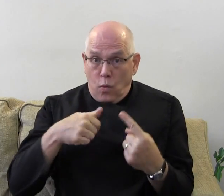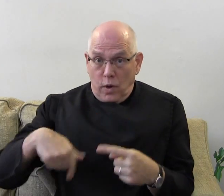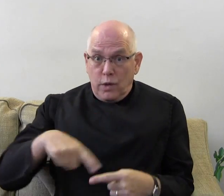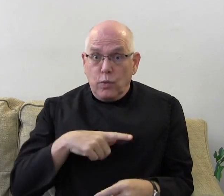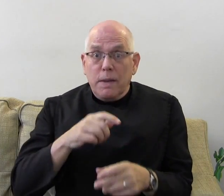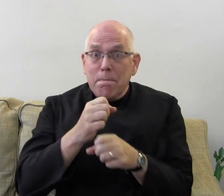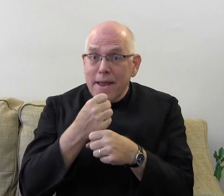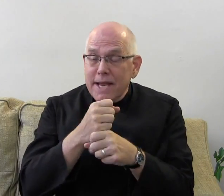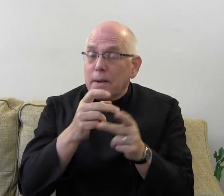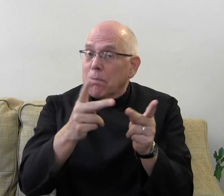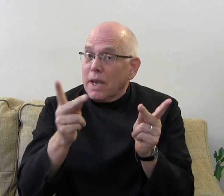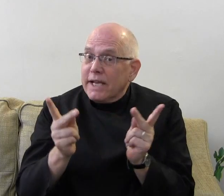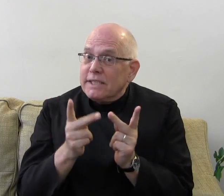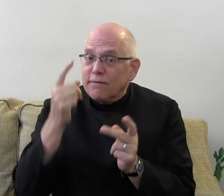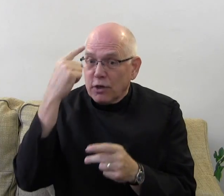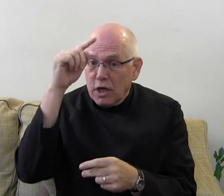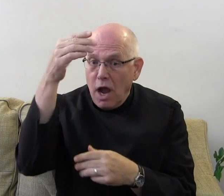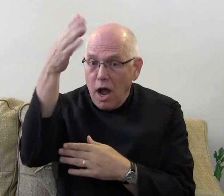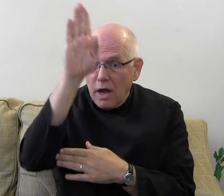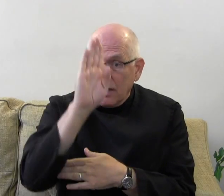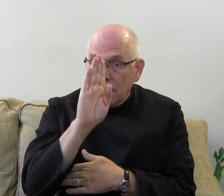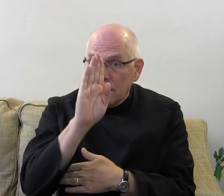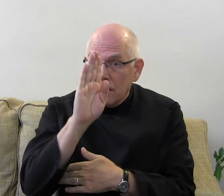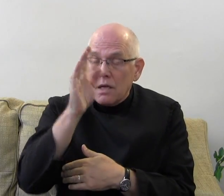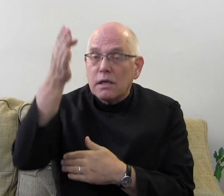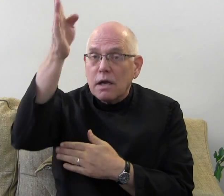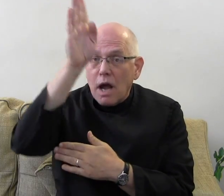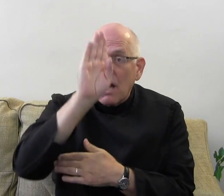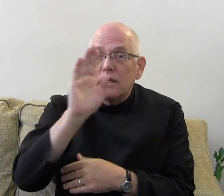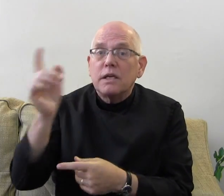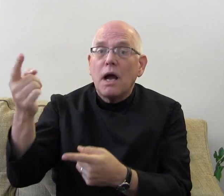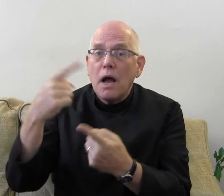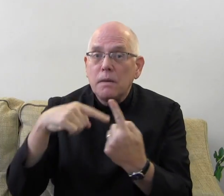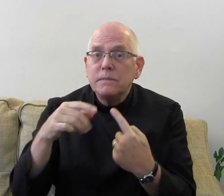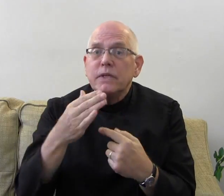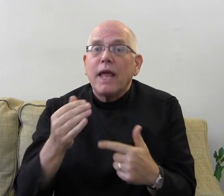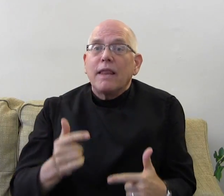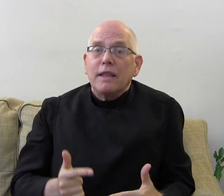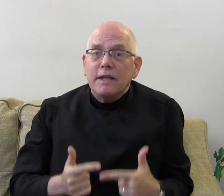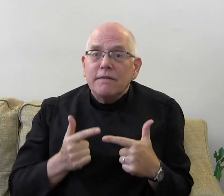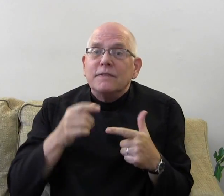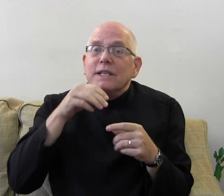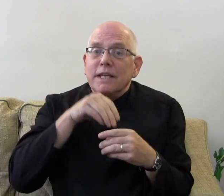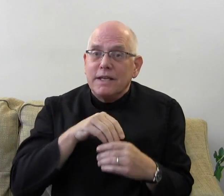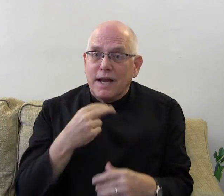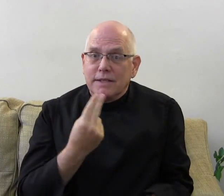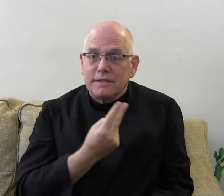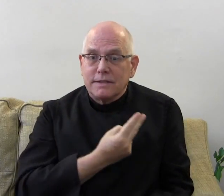When we make a place for God, God comes and lives in us.